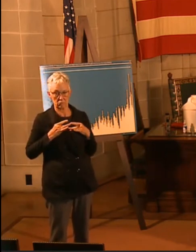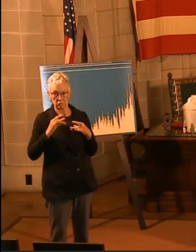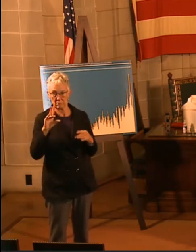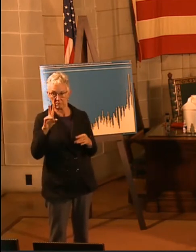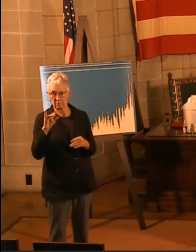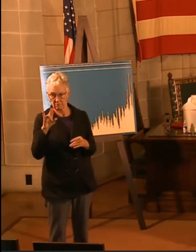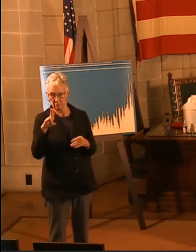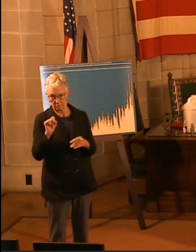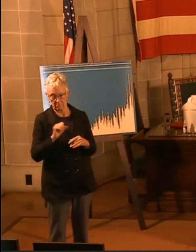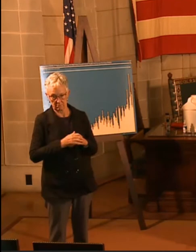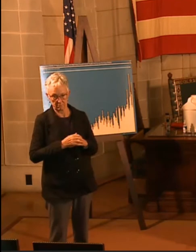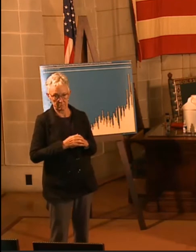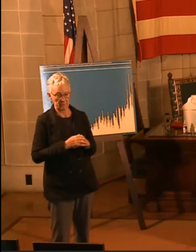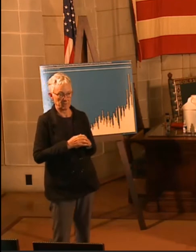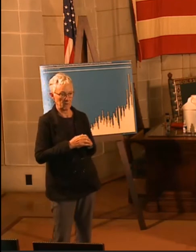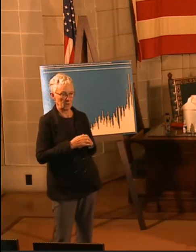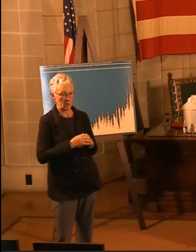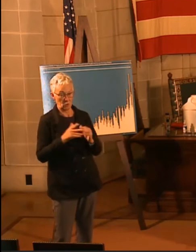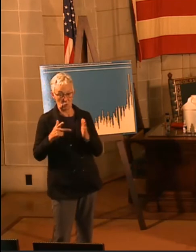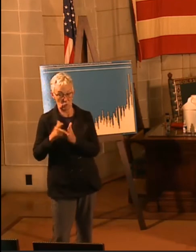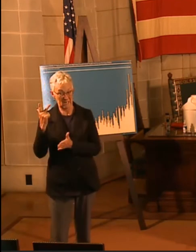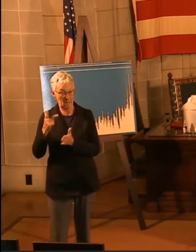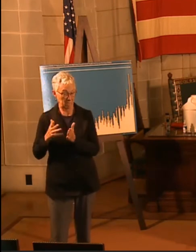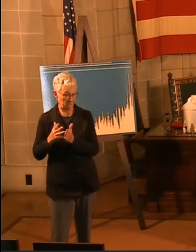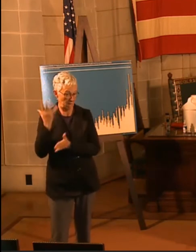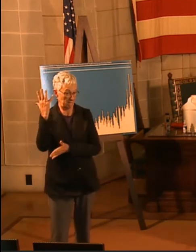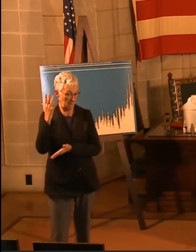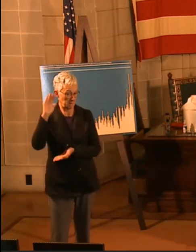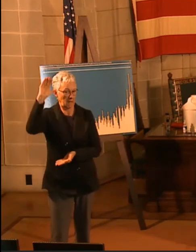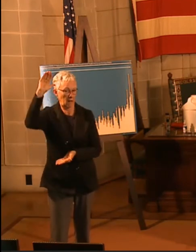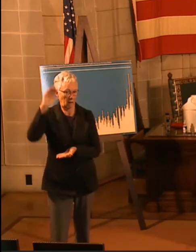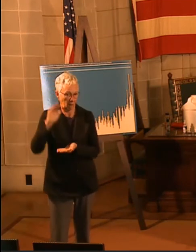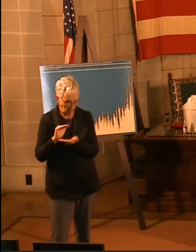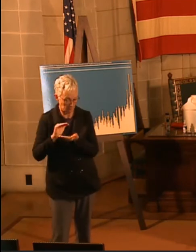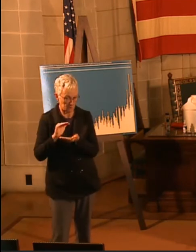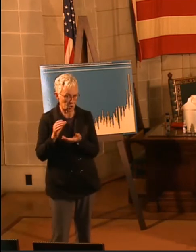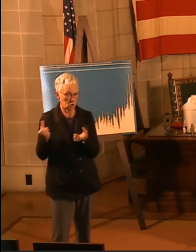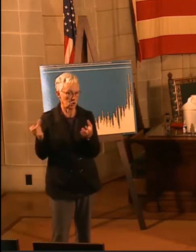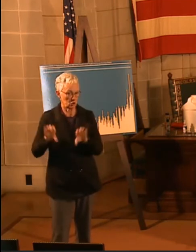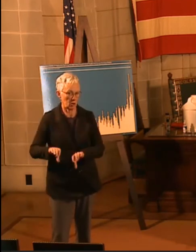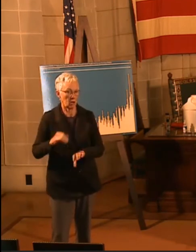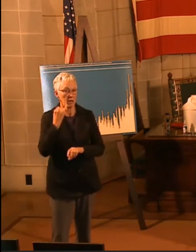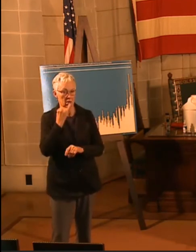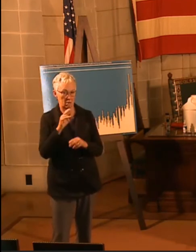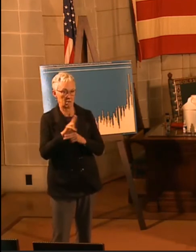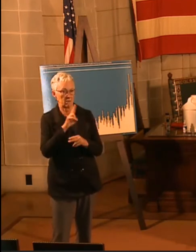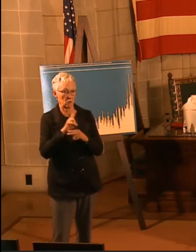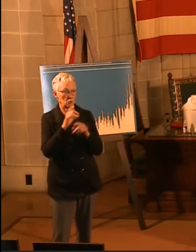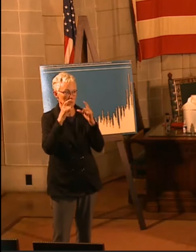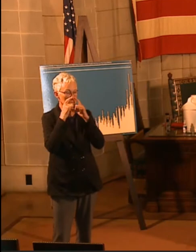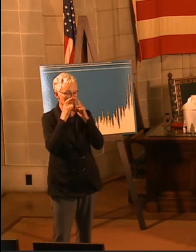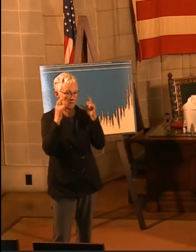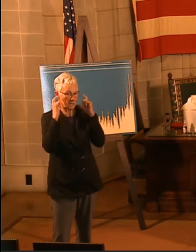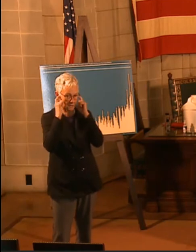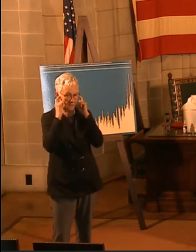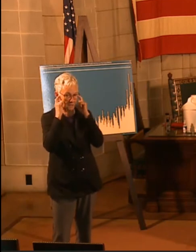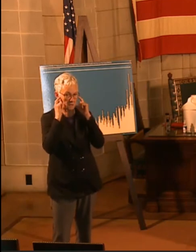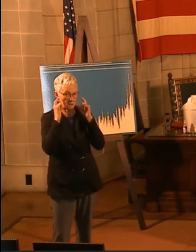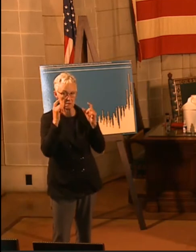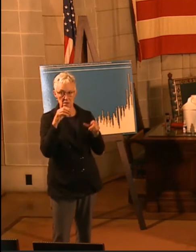three to five times in some of the studies that have looked at face mask use in